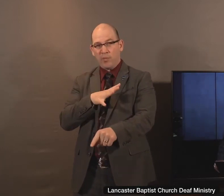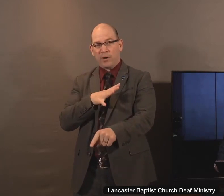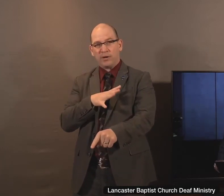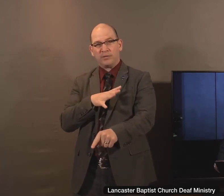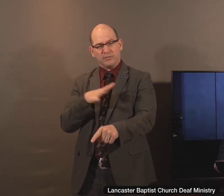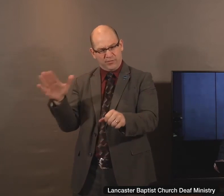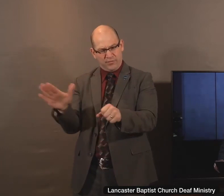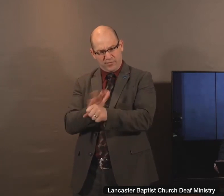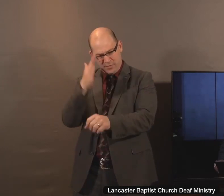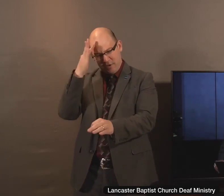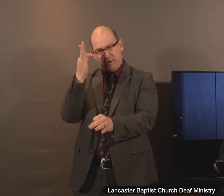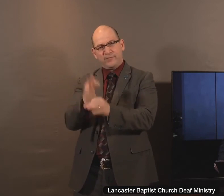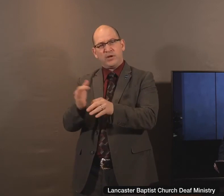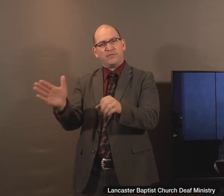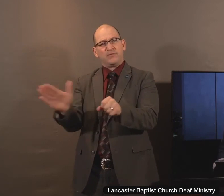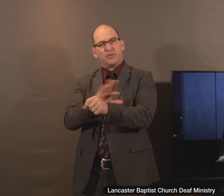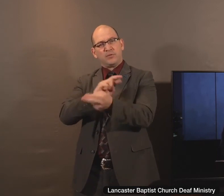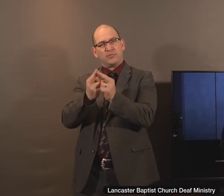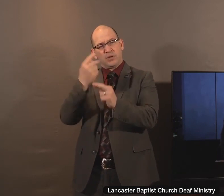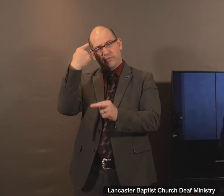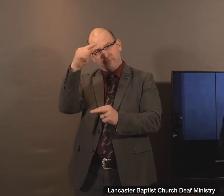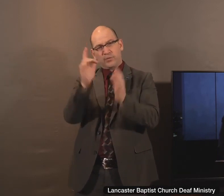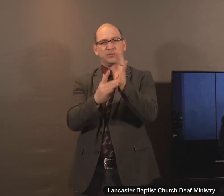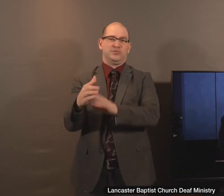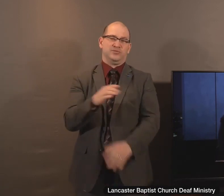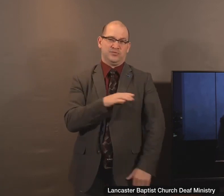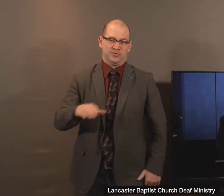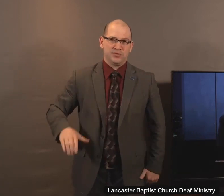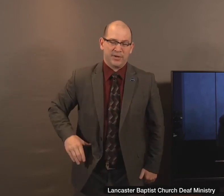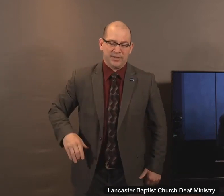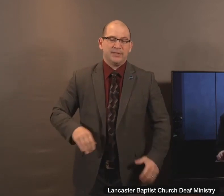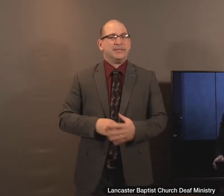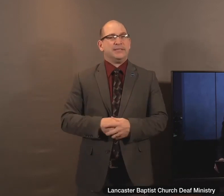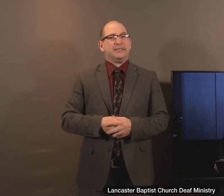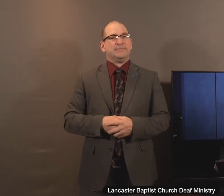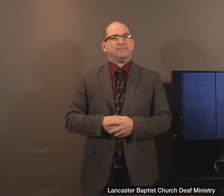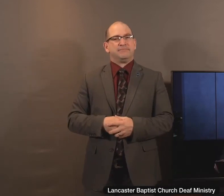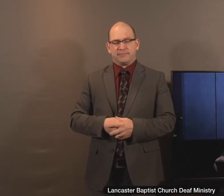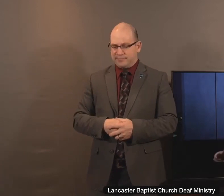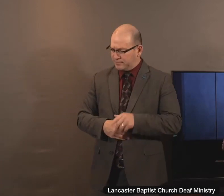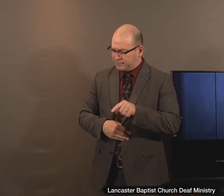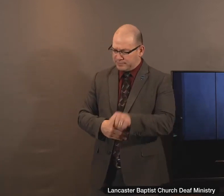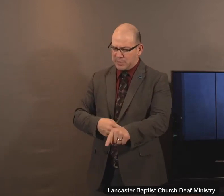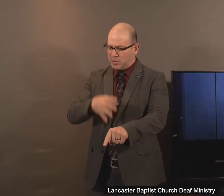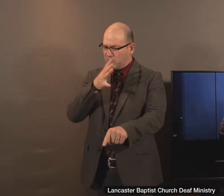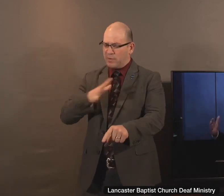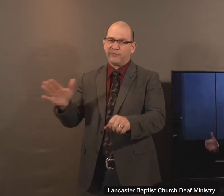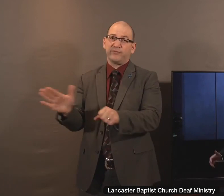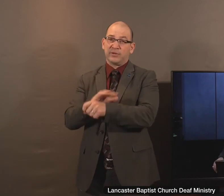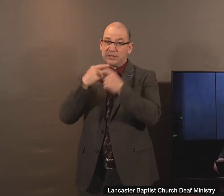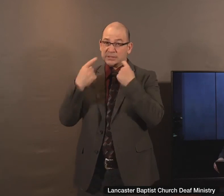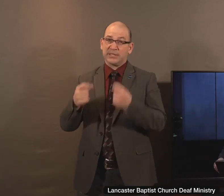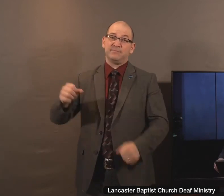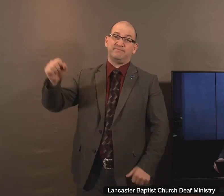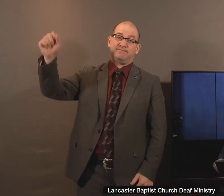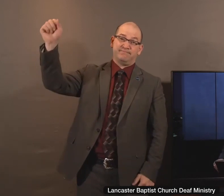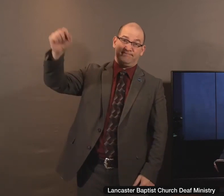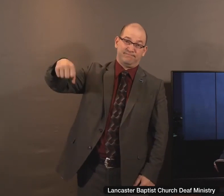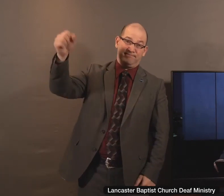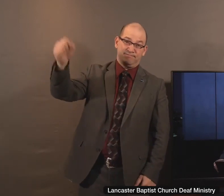faith and repentance for the Lord Jesus Christ. We see her as a sinful woman in the midst of this crowd. But I want